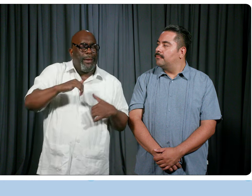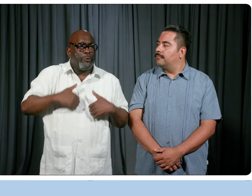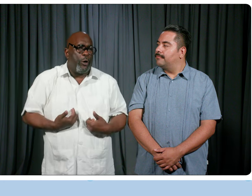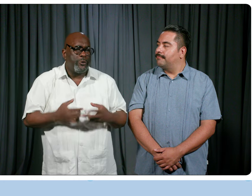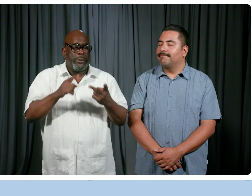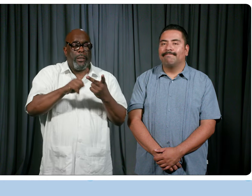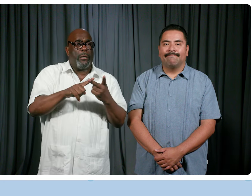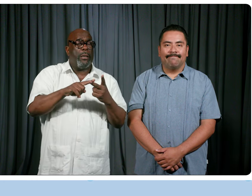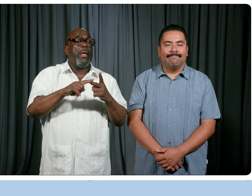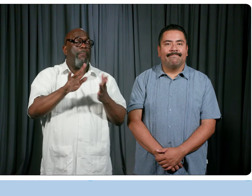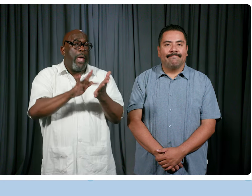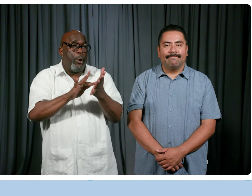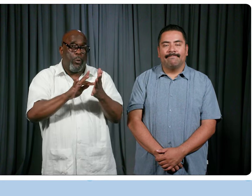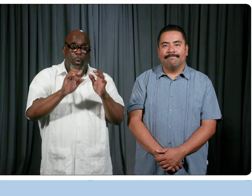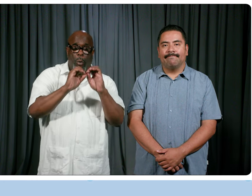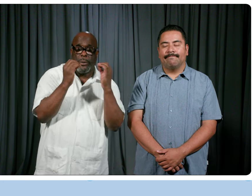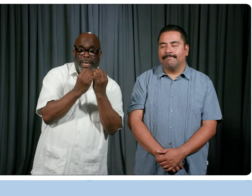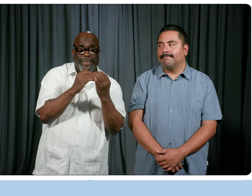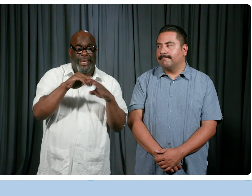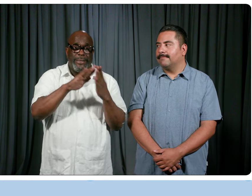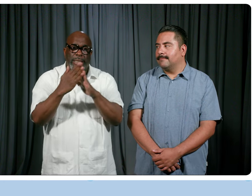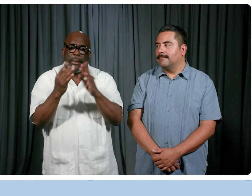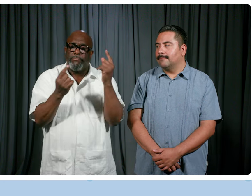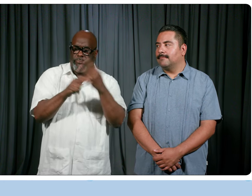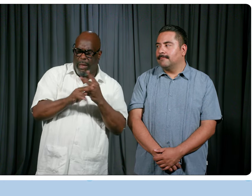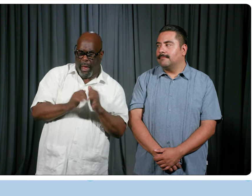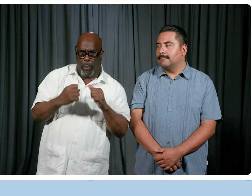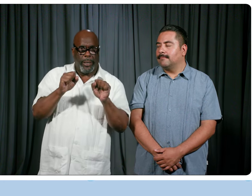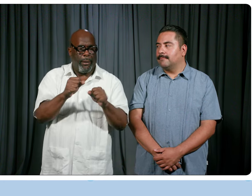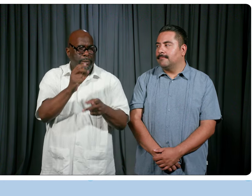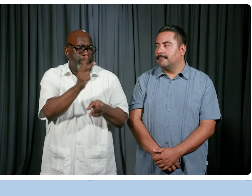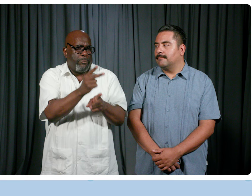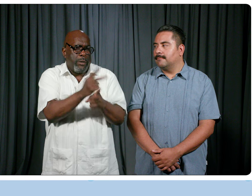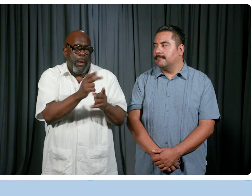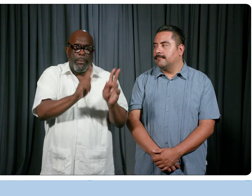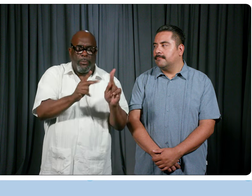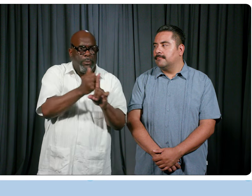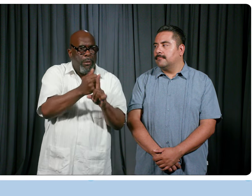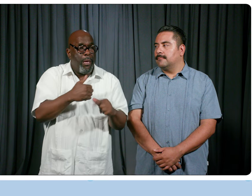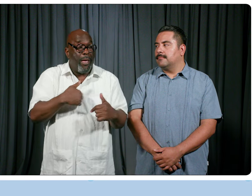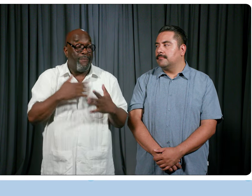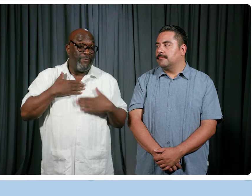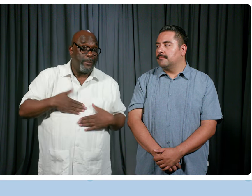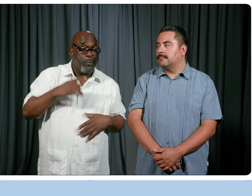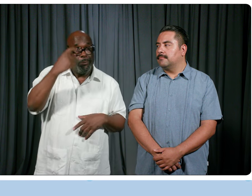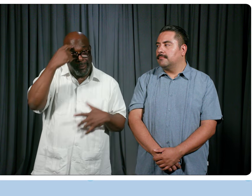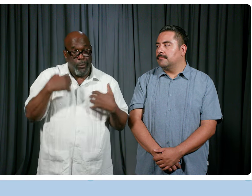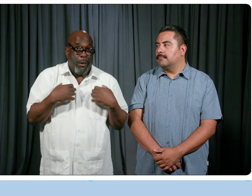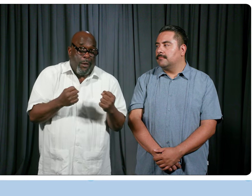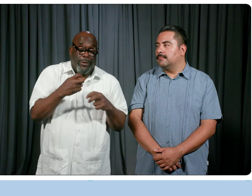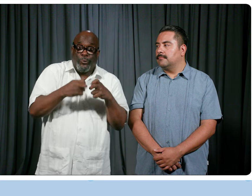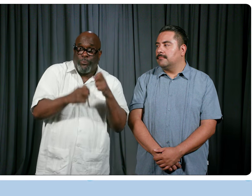mental health organizations in the city to look at how we can support people with mental health issues at the convention, knowing that that environment can be